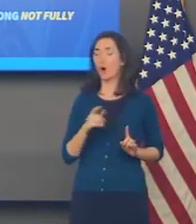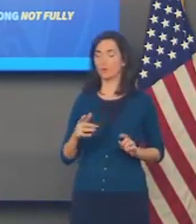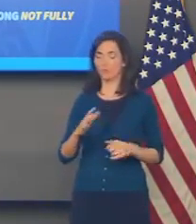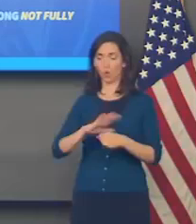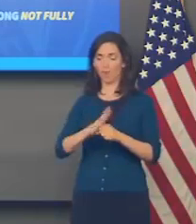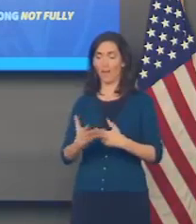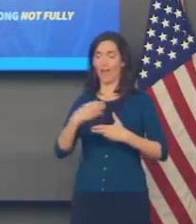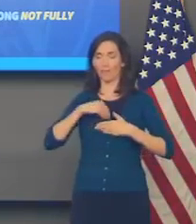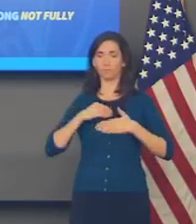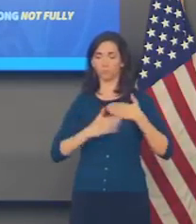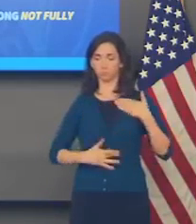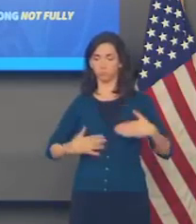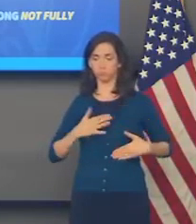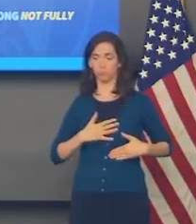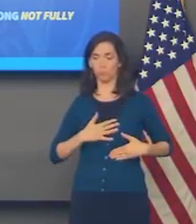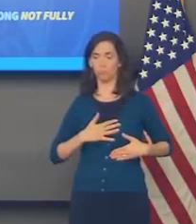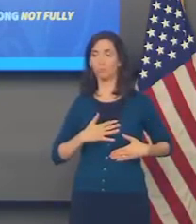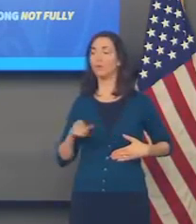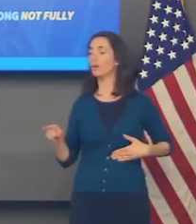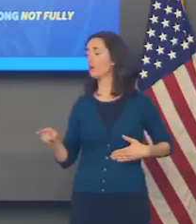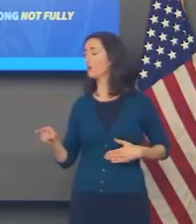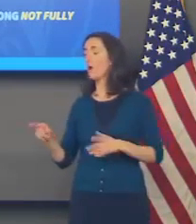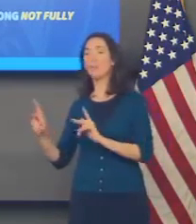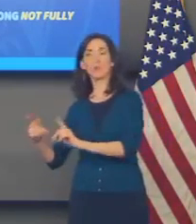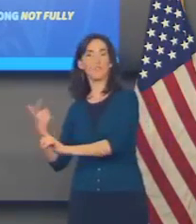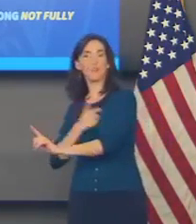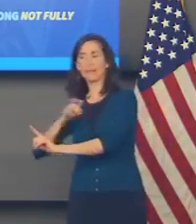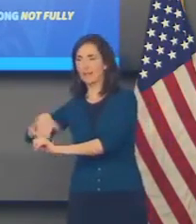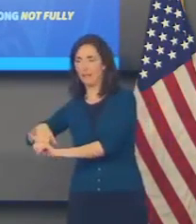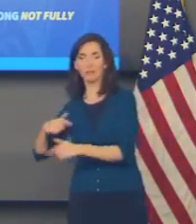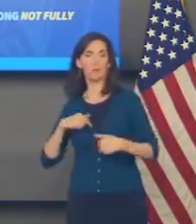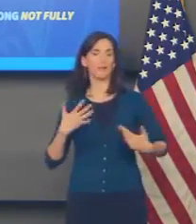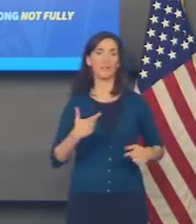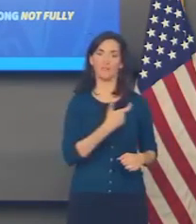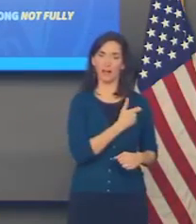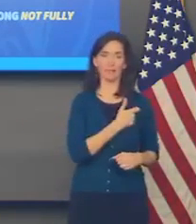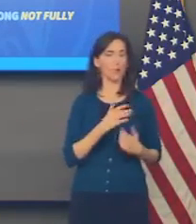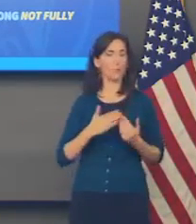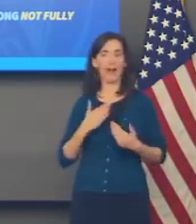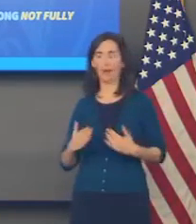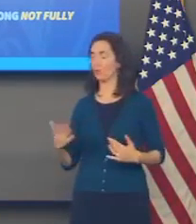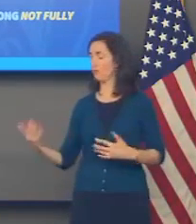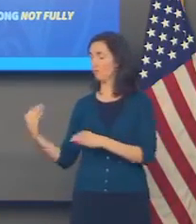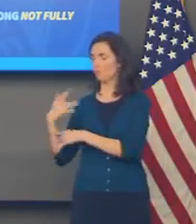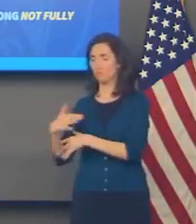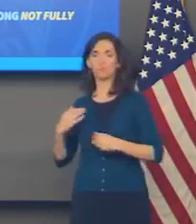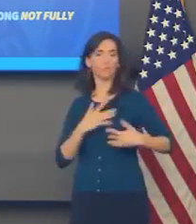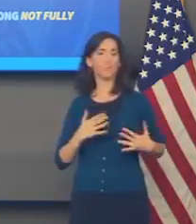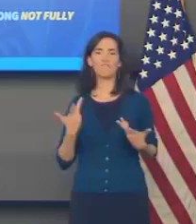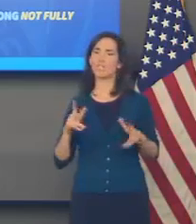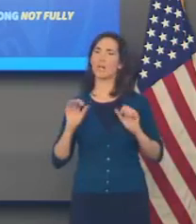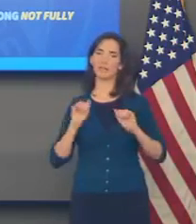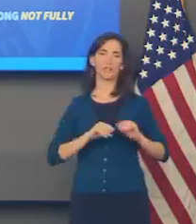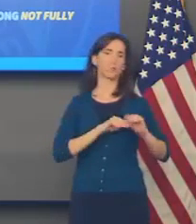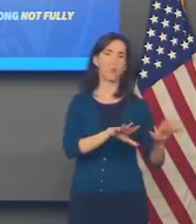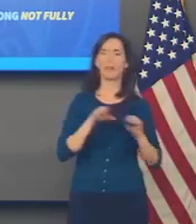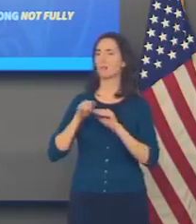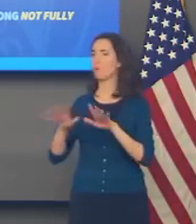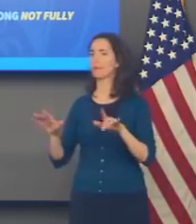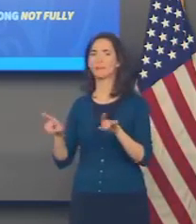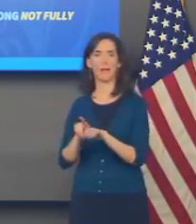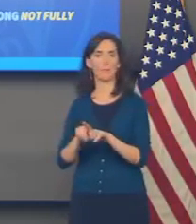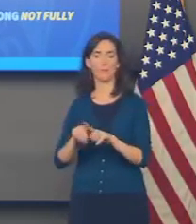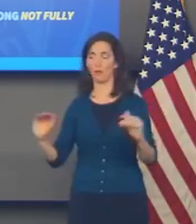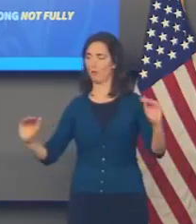as the amount of virus in somebody who's infected with Delta and it's not vaccinated. Inferring that people who are fully